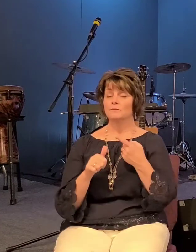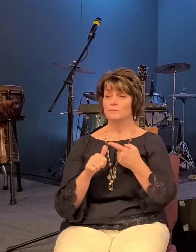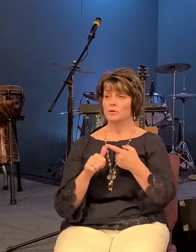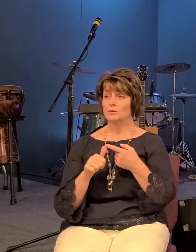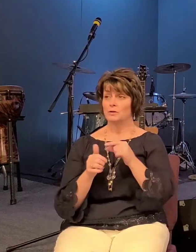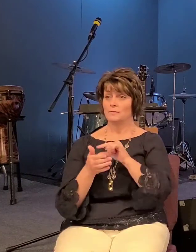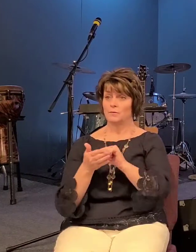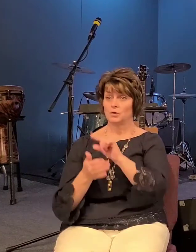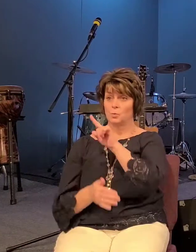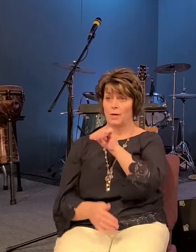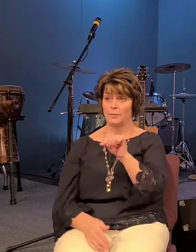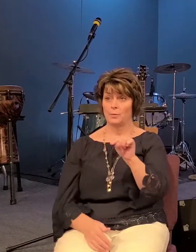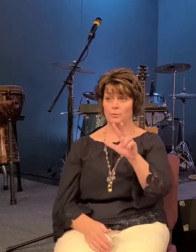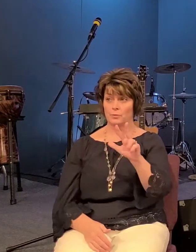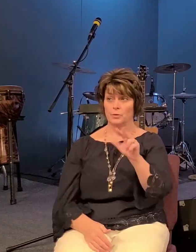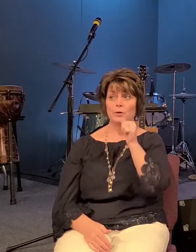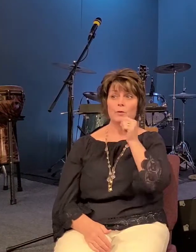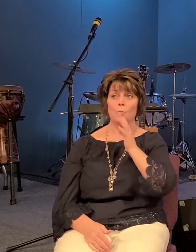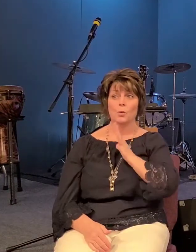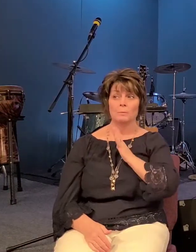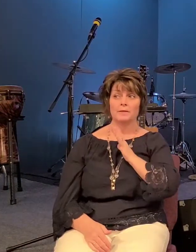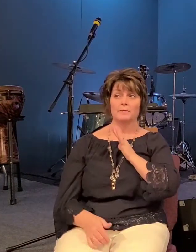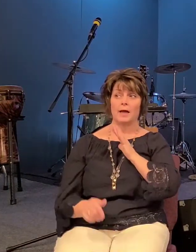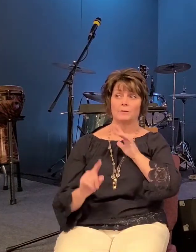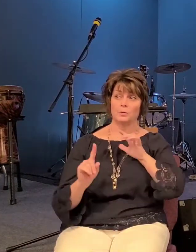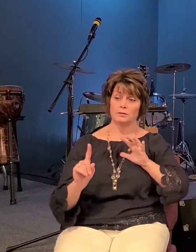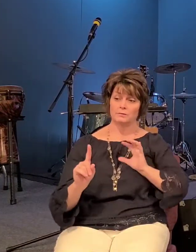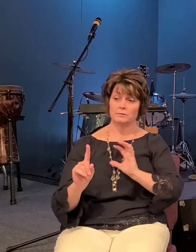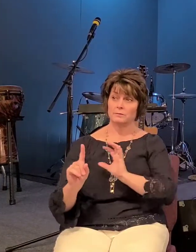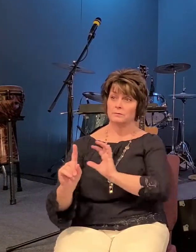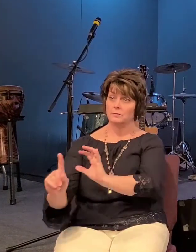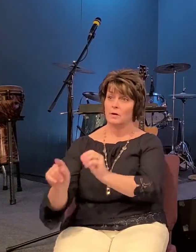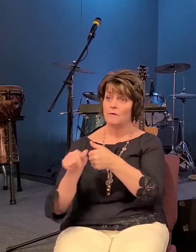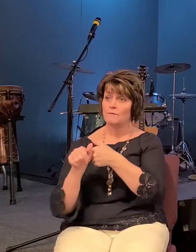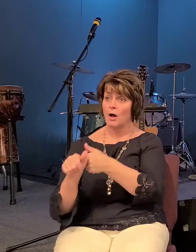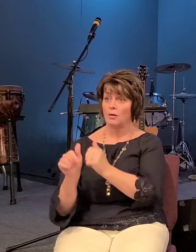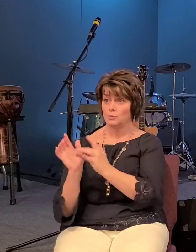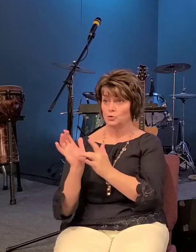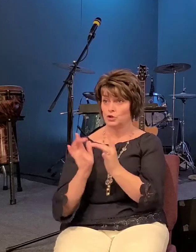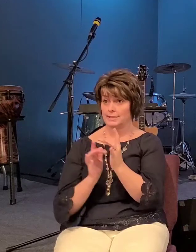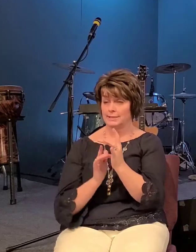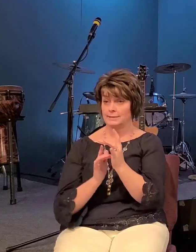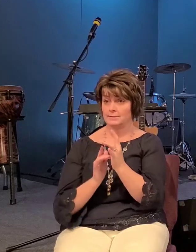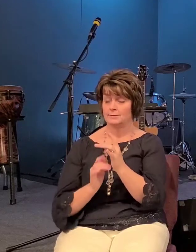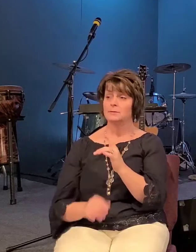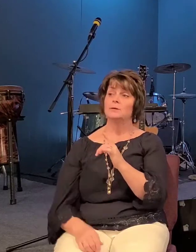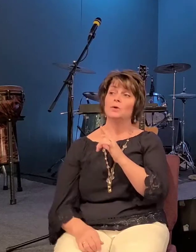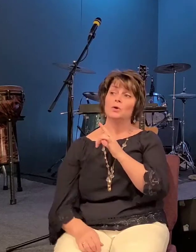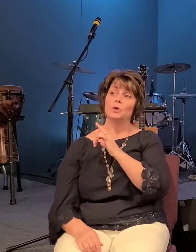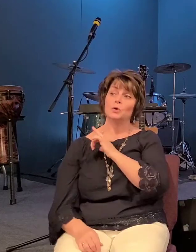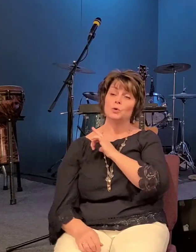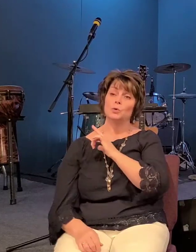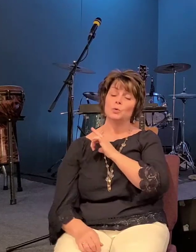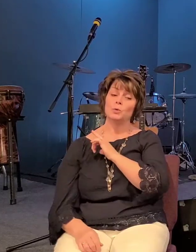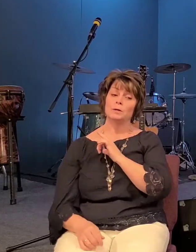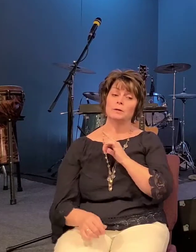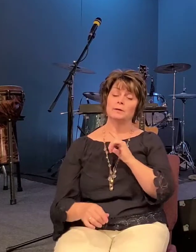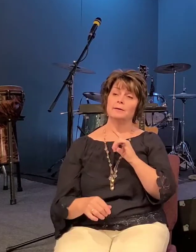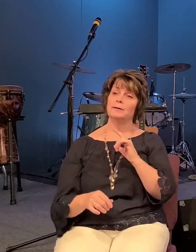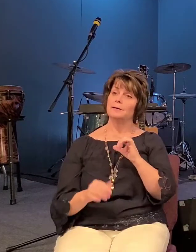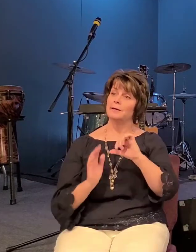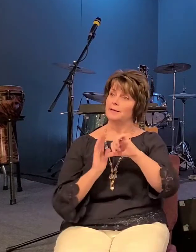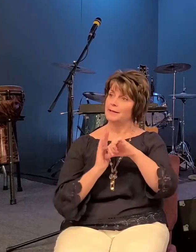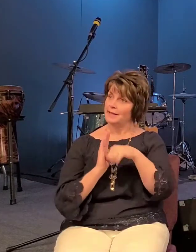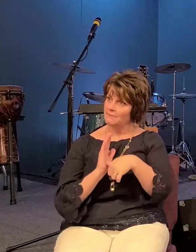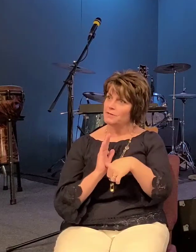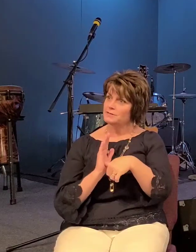the themes from the gospel of luke luke specifies women that are not mentioned in